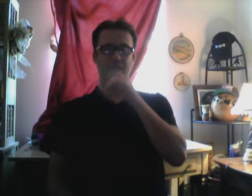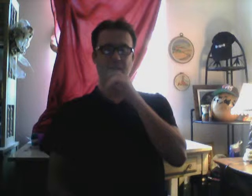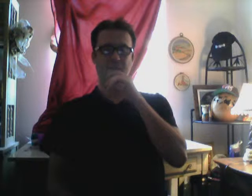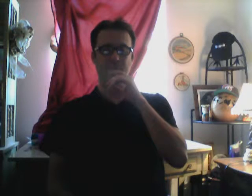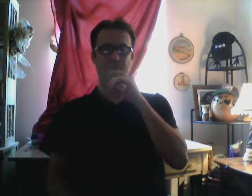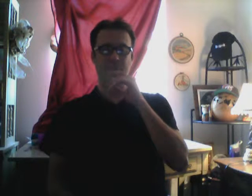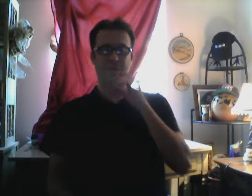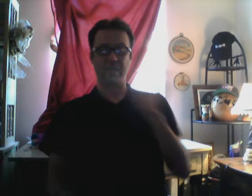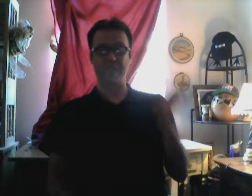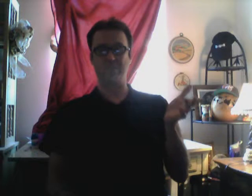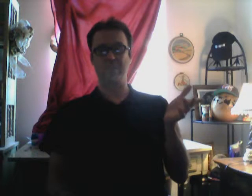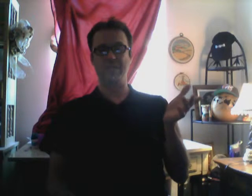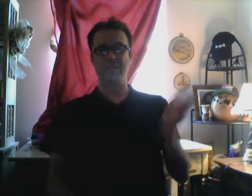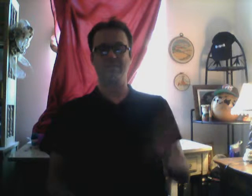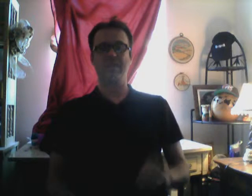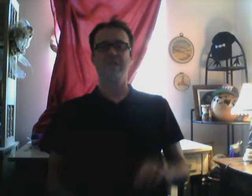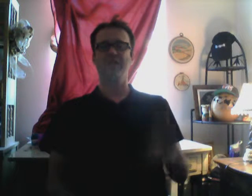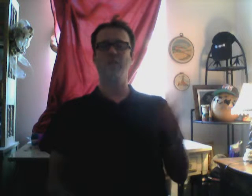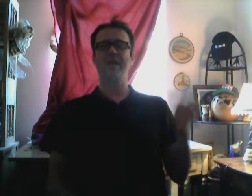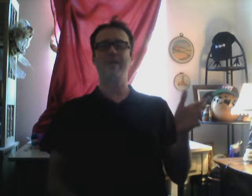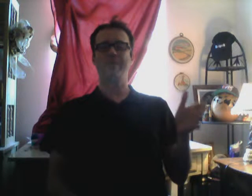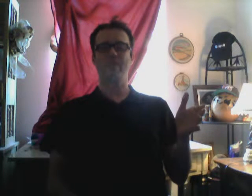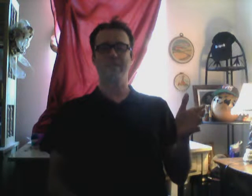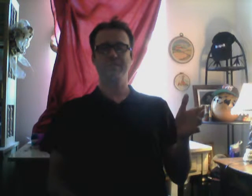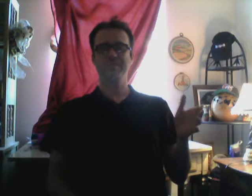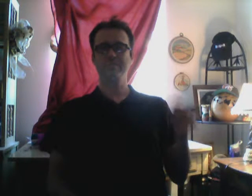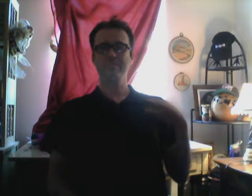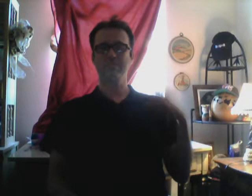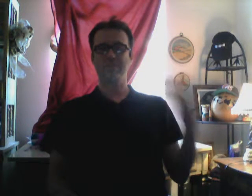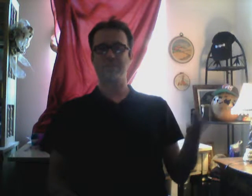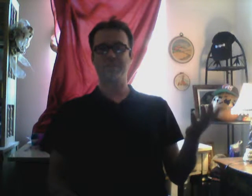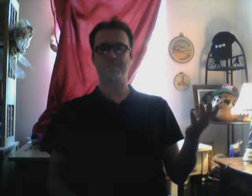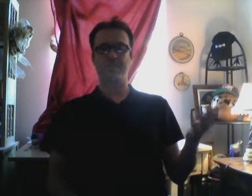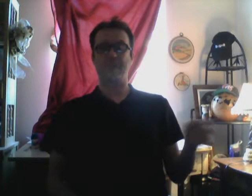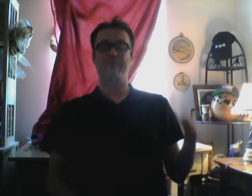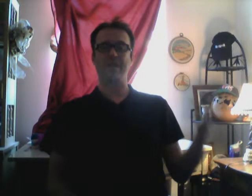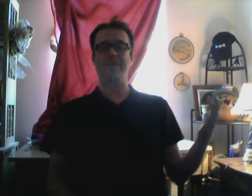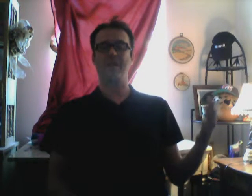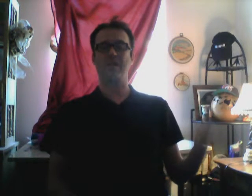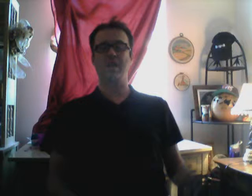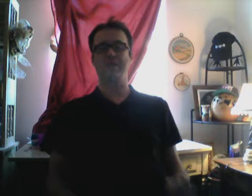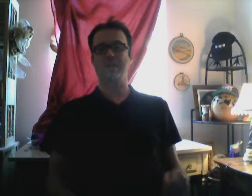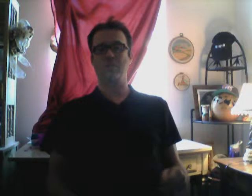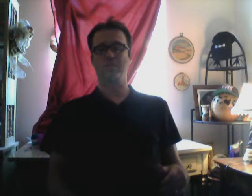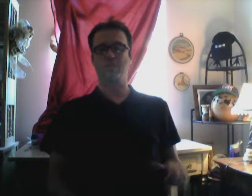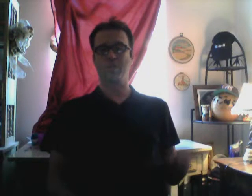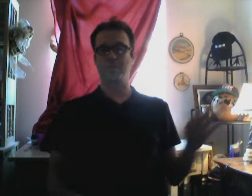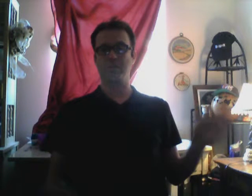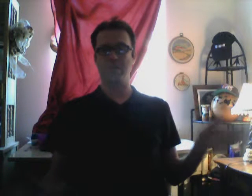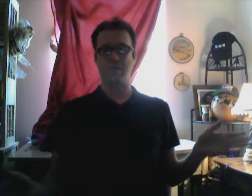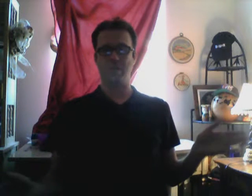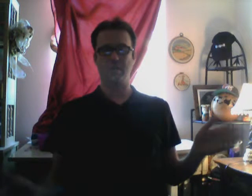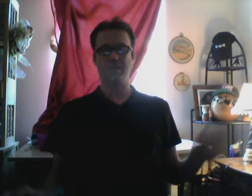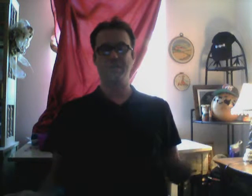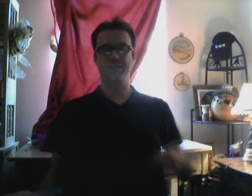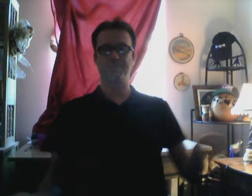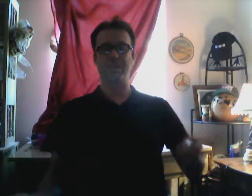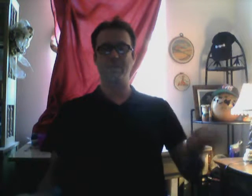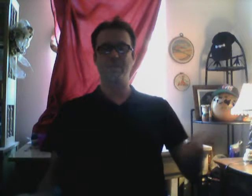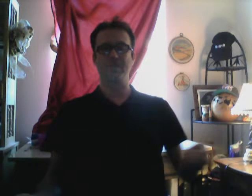let it bleed. So, what happened was, they just, my entire life, I was run through a gauntlet. And speared and